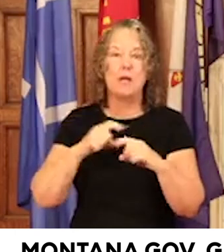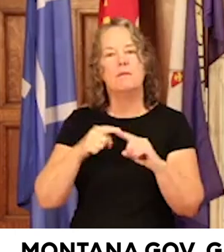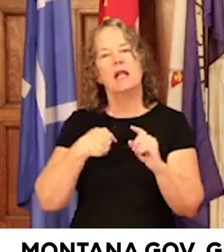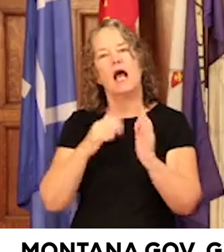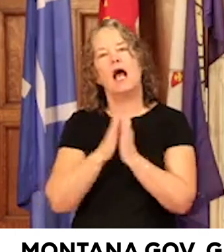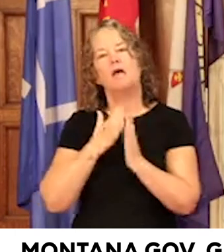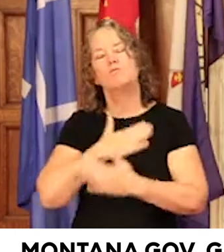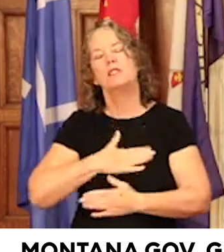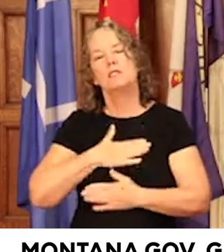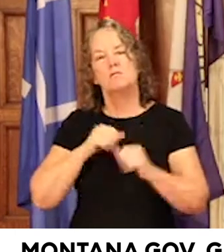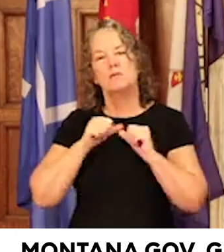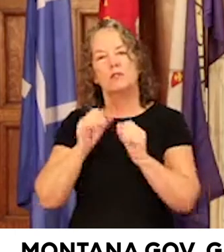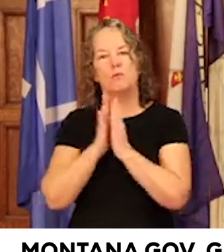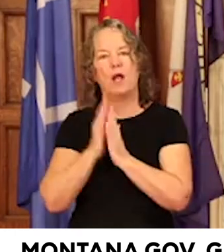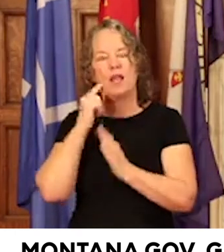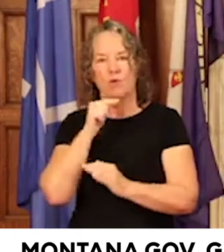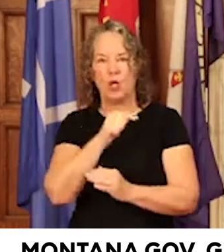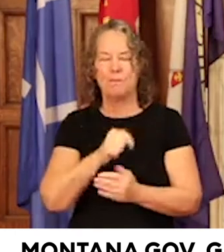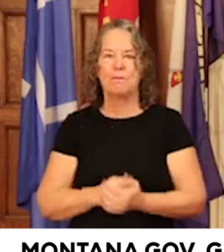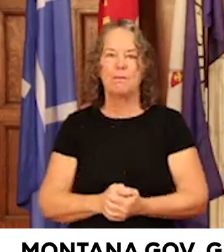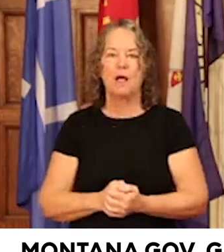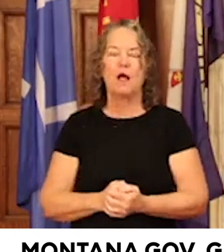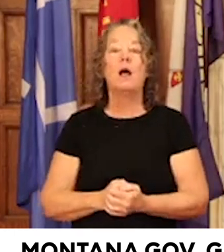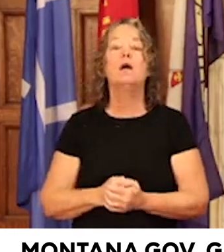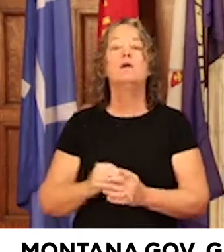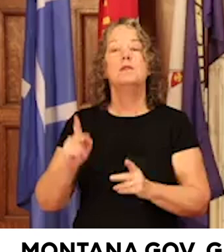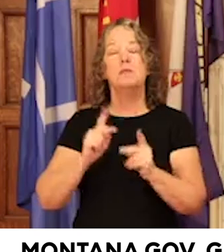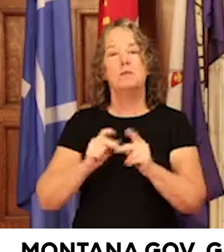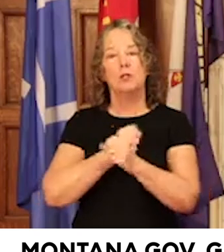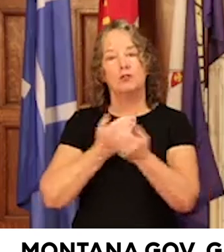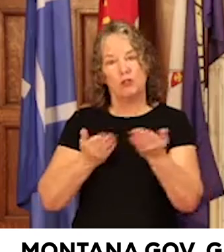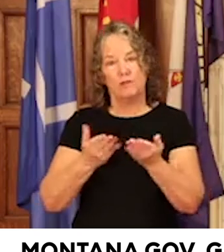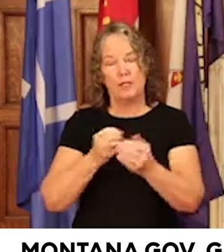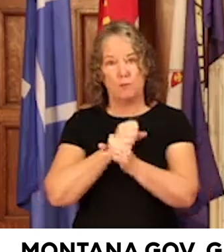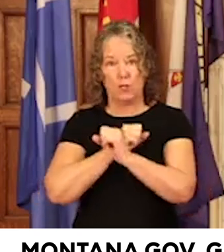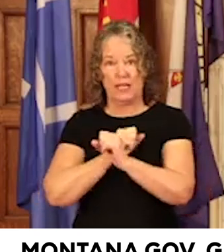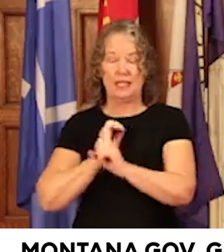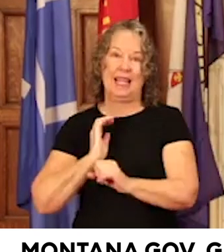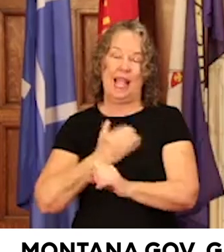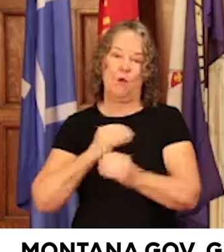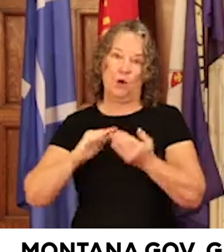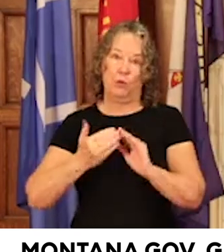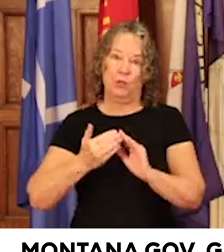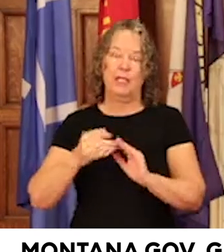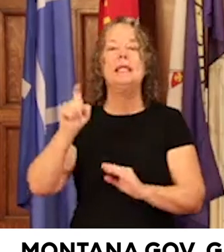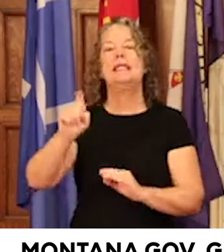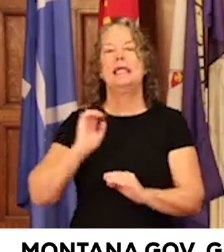continued prayers for his well-being. Those who serve and protect our communities need support right now.